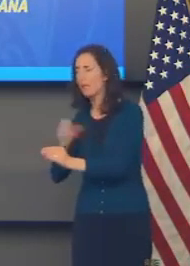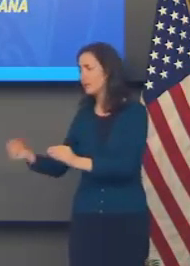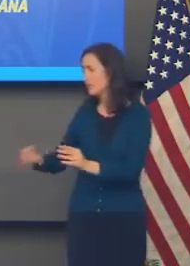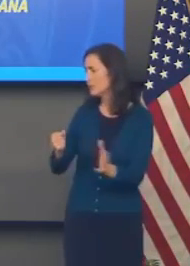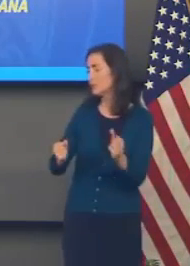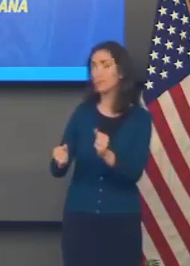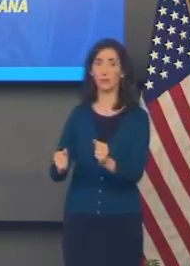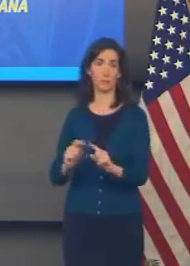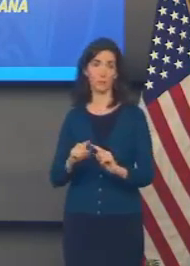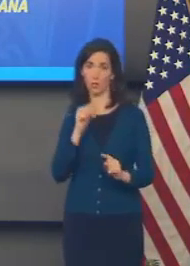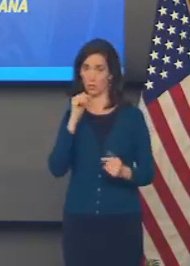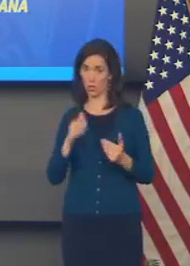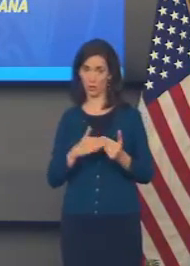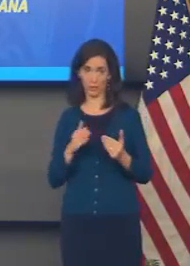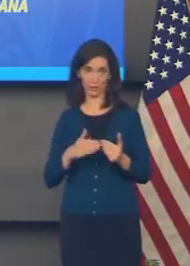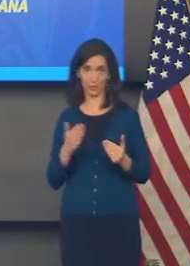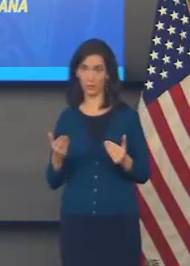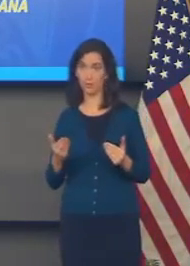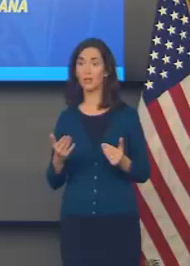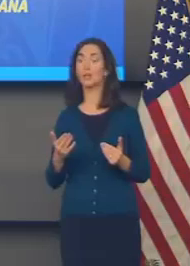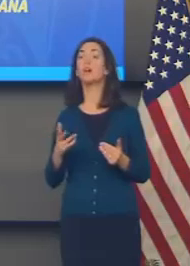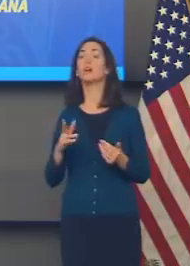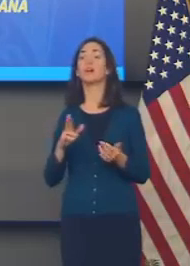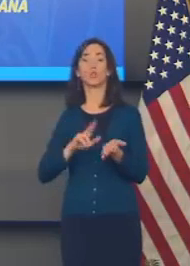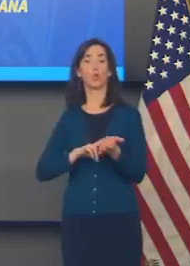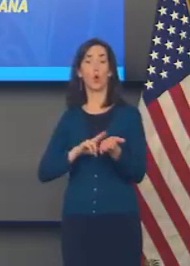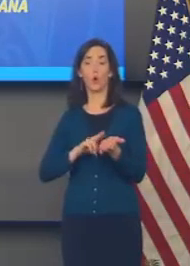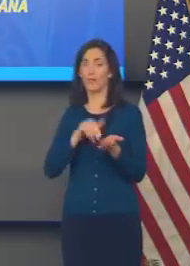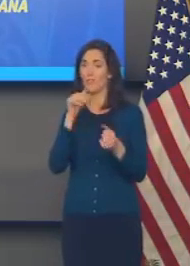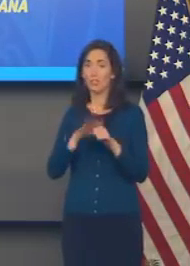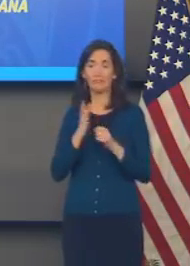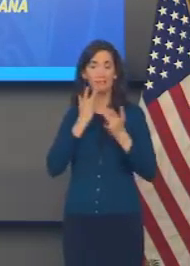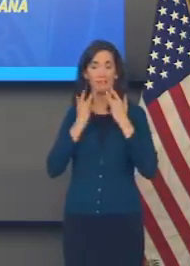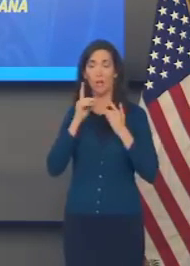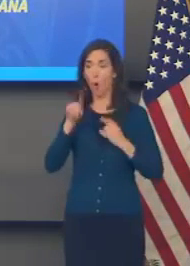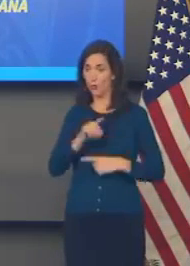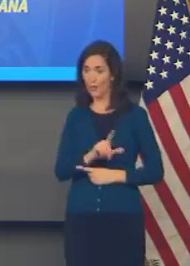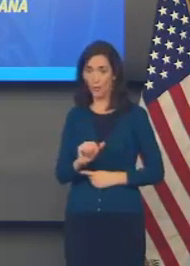because the nursing shortage is not a state issue. It's a national issue right now.